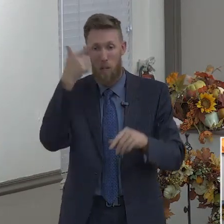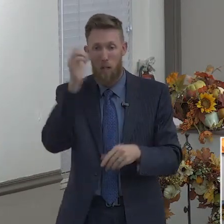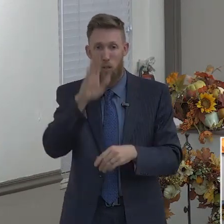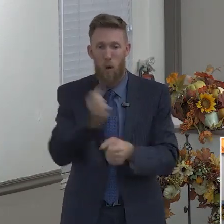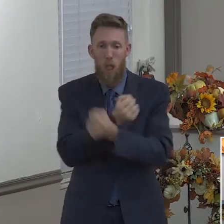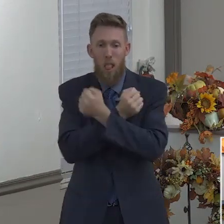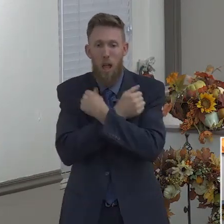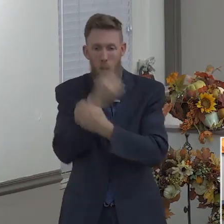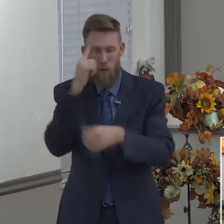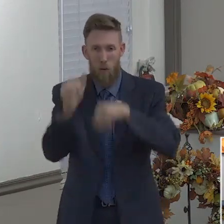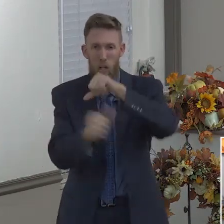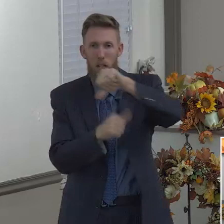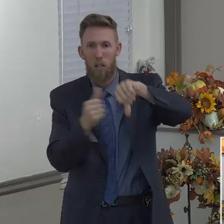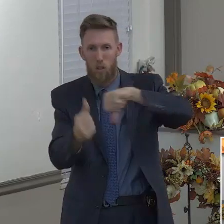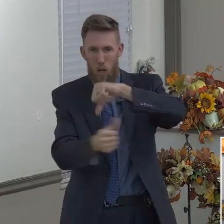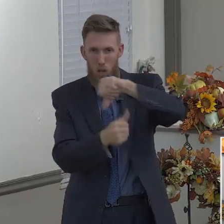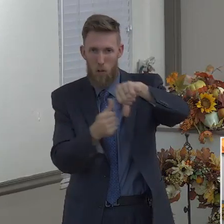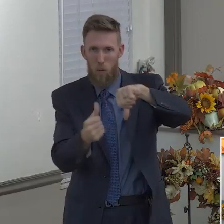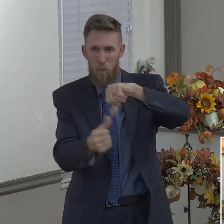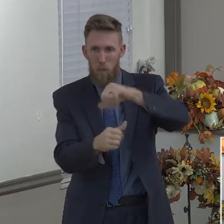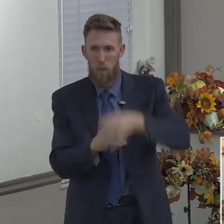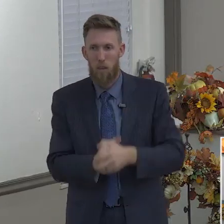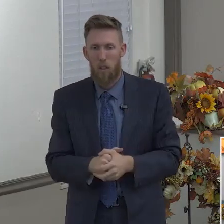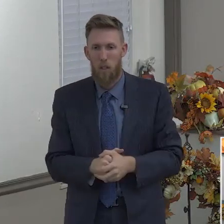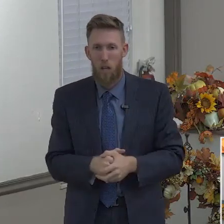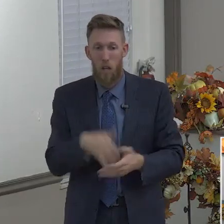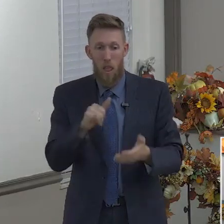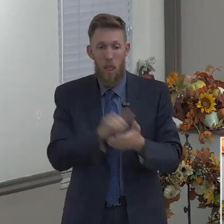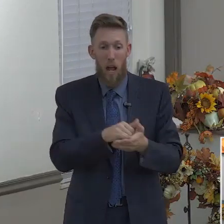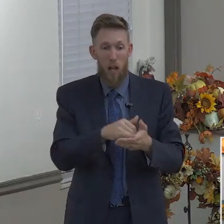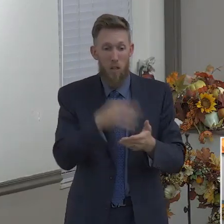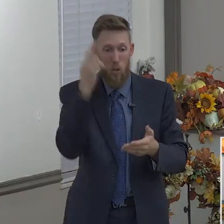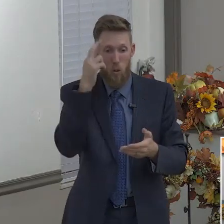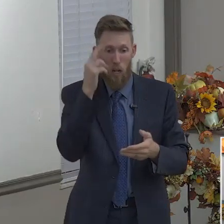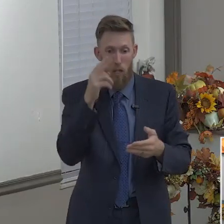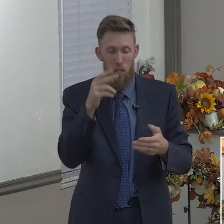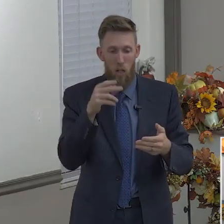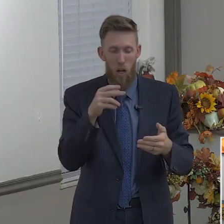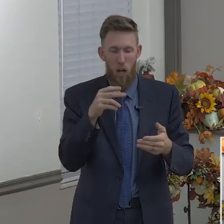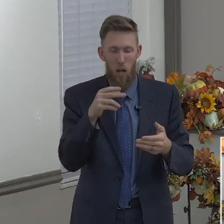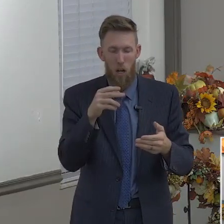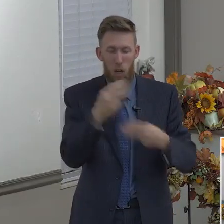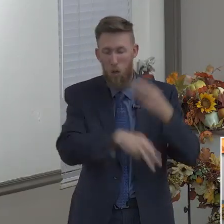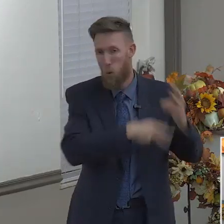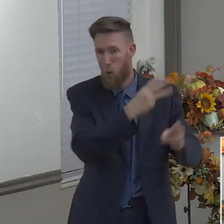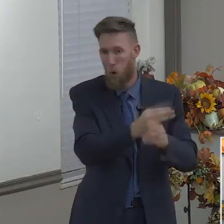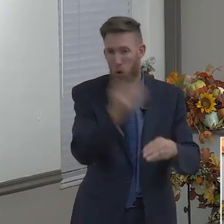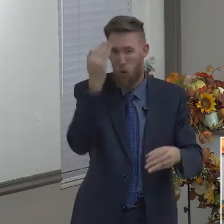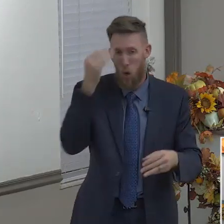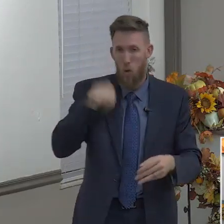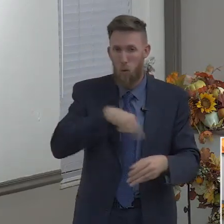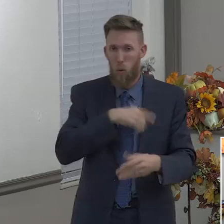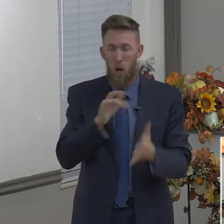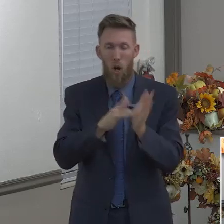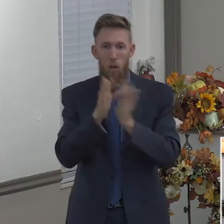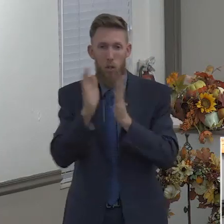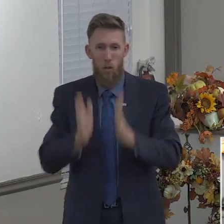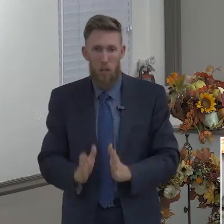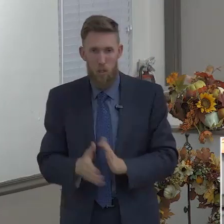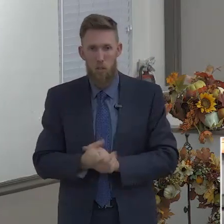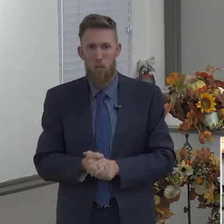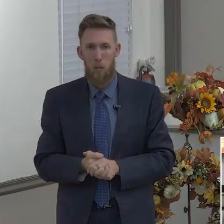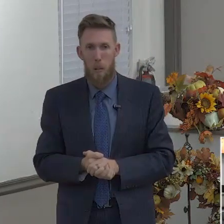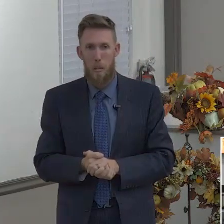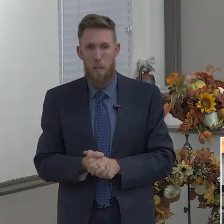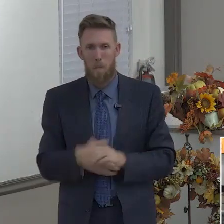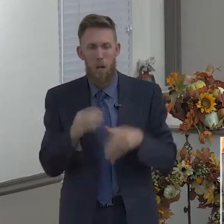to know that we're Christians. Because the world has a very conditional love. The world loves you if you have money. The world loves you